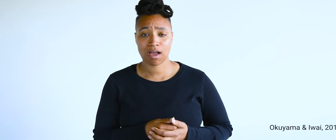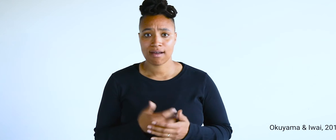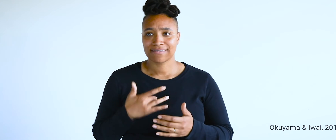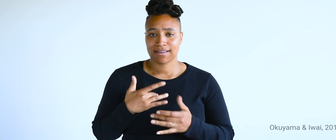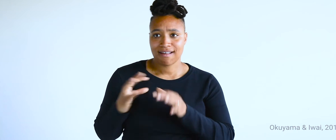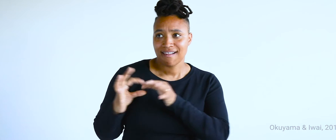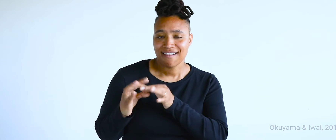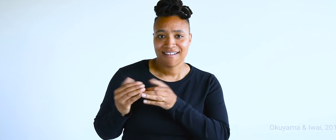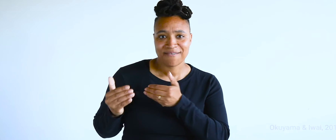or to just stay connected,